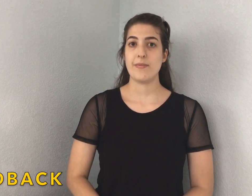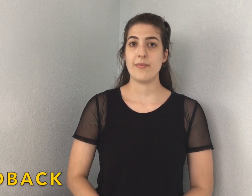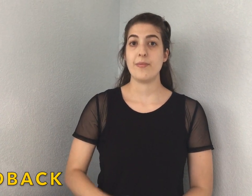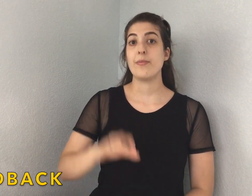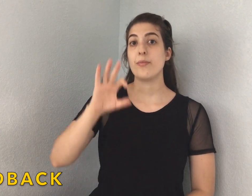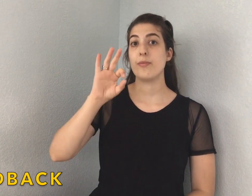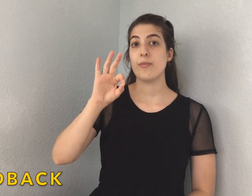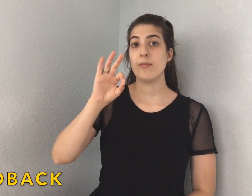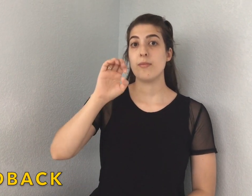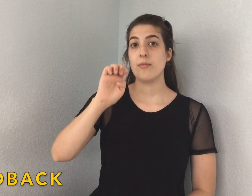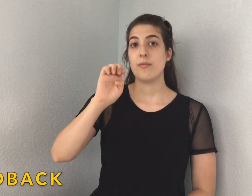Drying beaker.